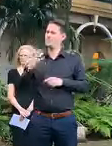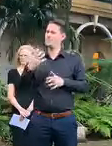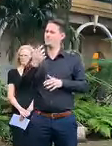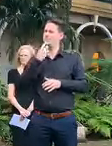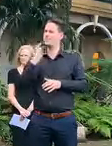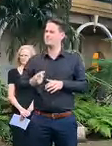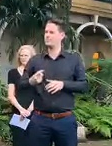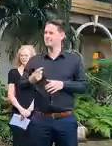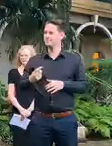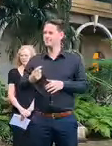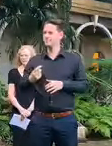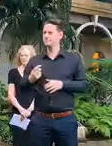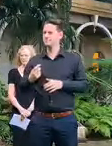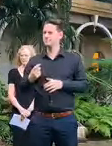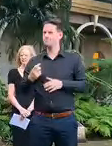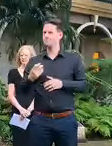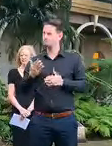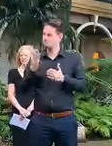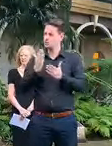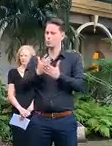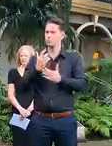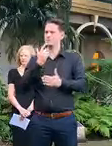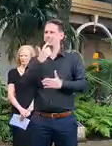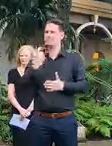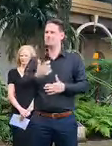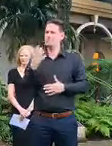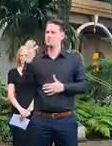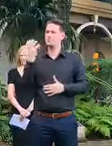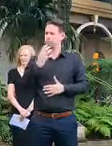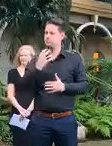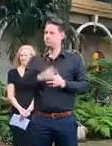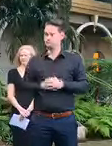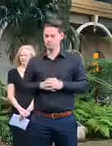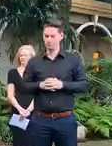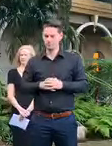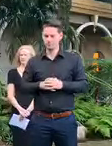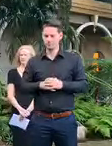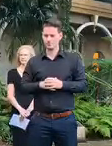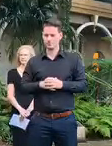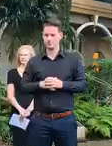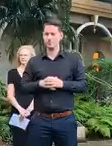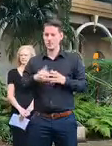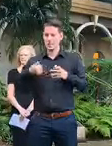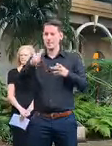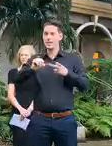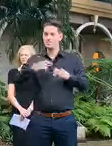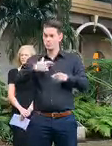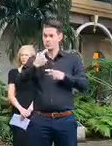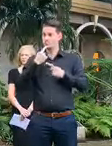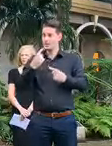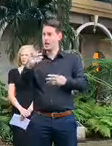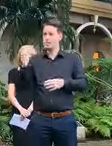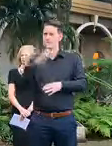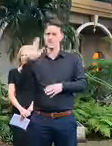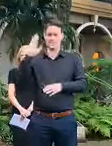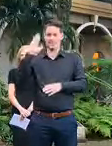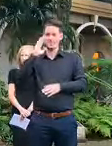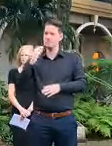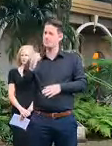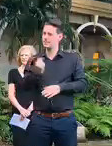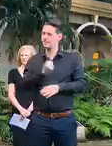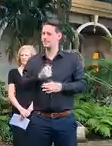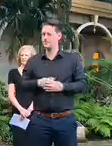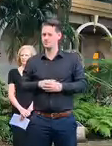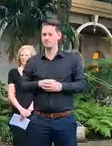is. This is incredibly serious and the next thing I'm going to say I want everyone to take heed of and that